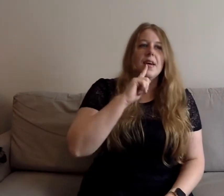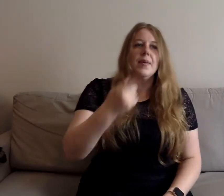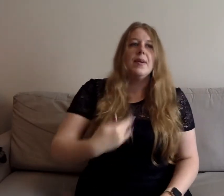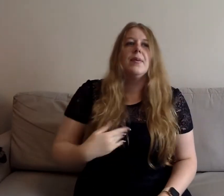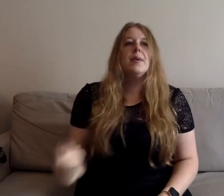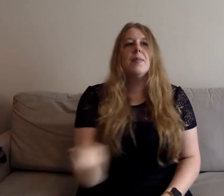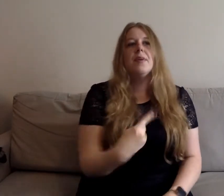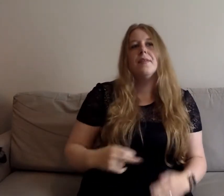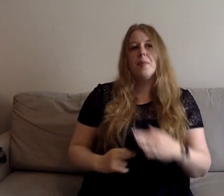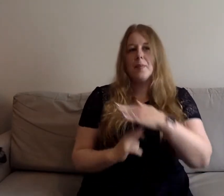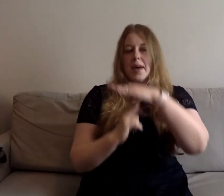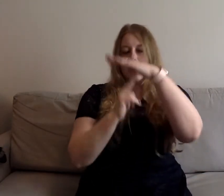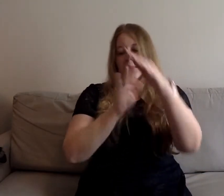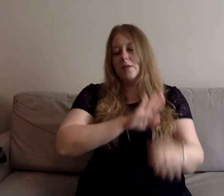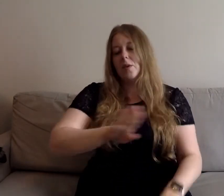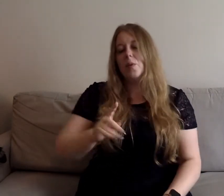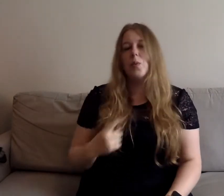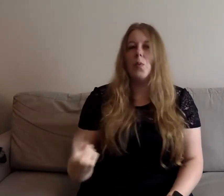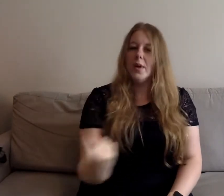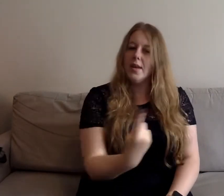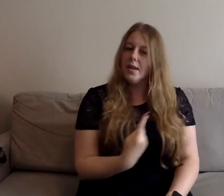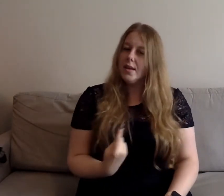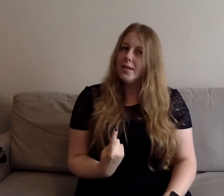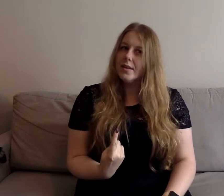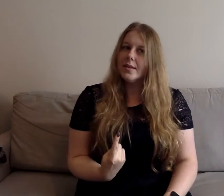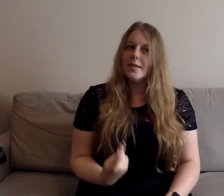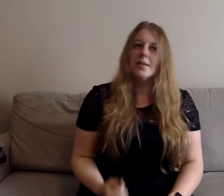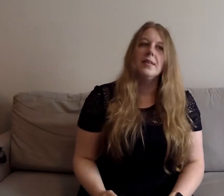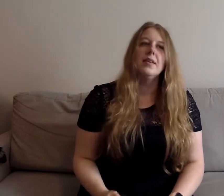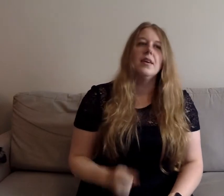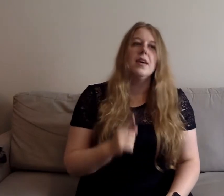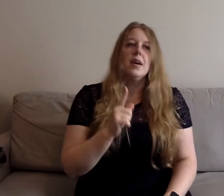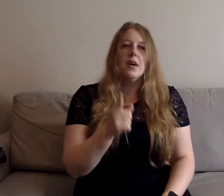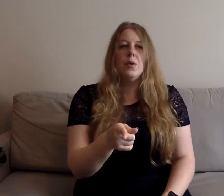me we both let it go, yeah, yeah You